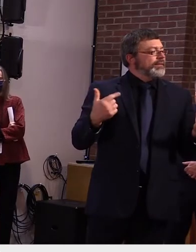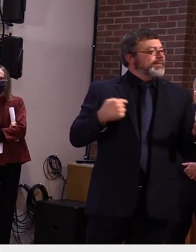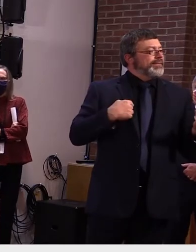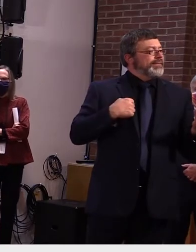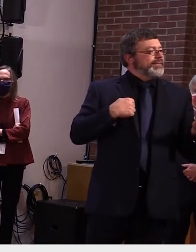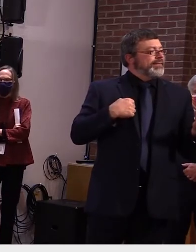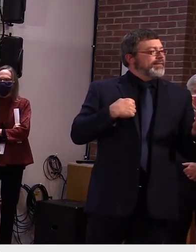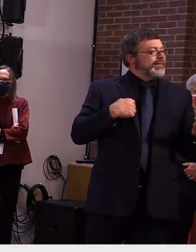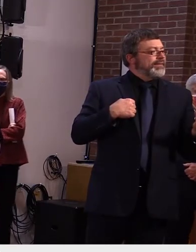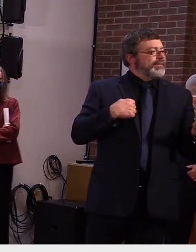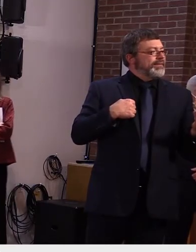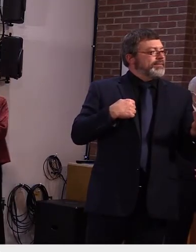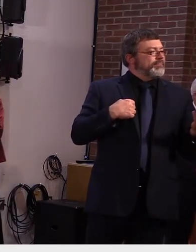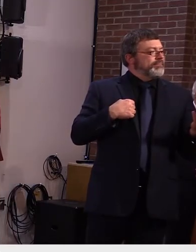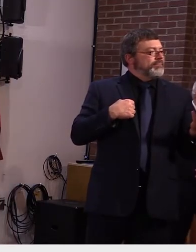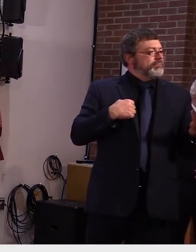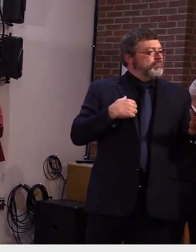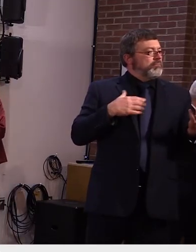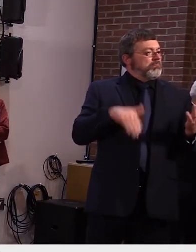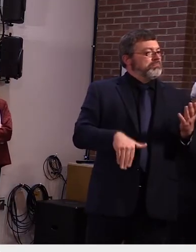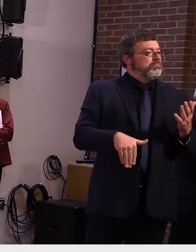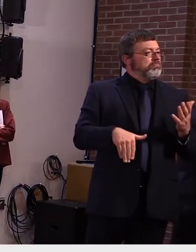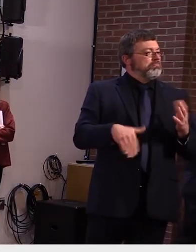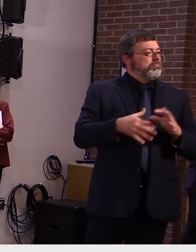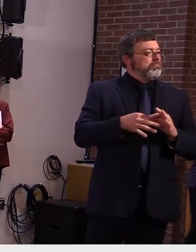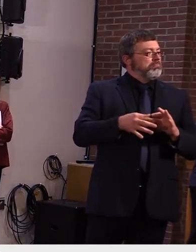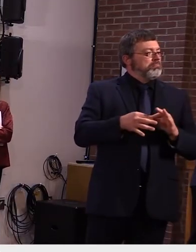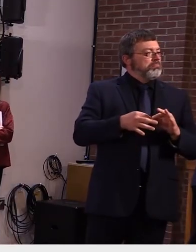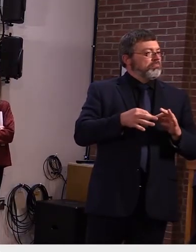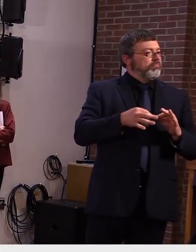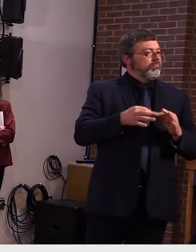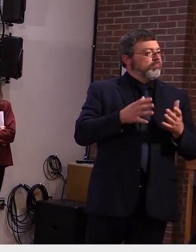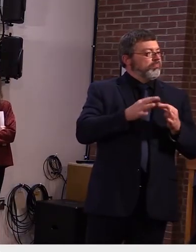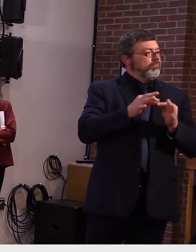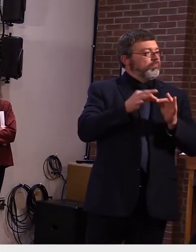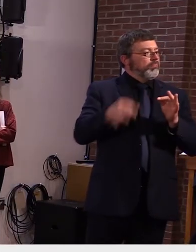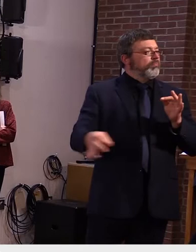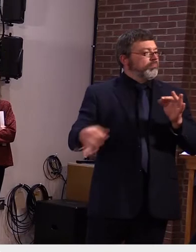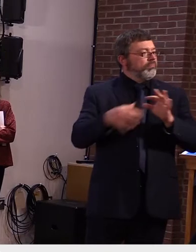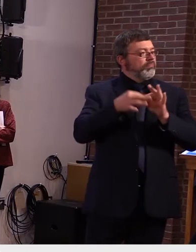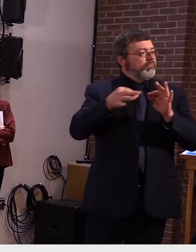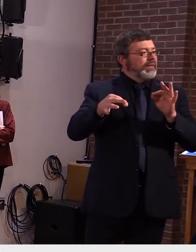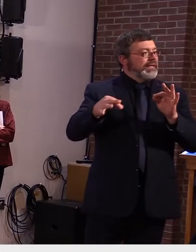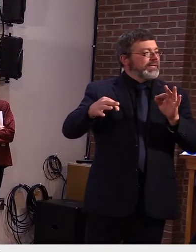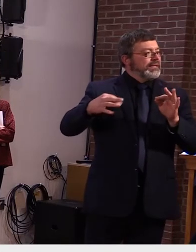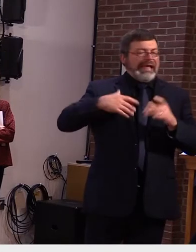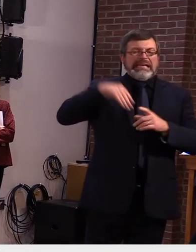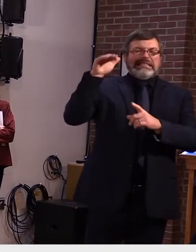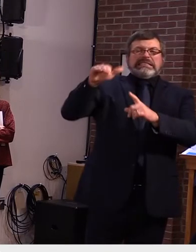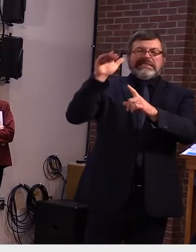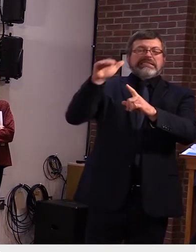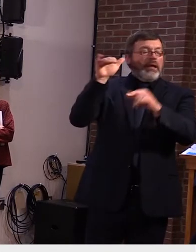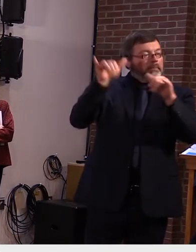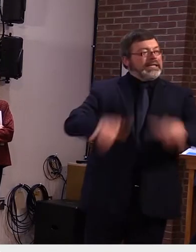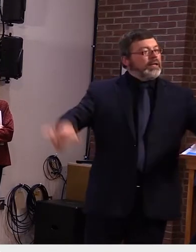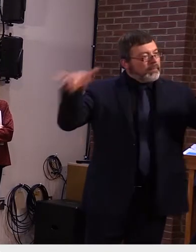so uh got no response so i'll wait for their response